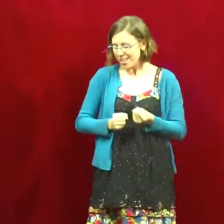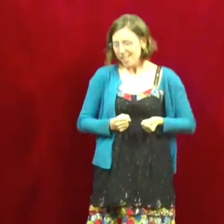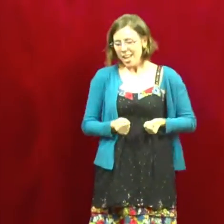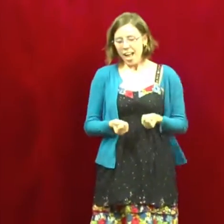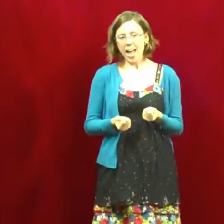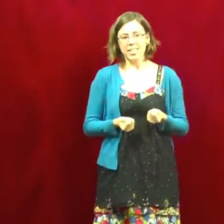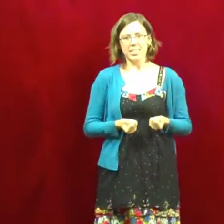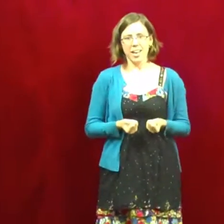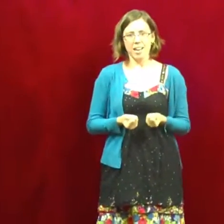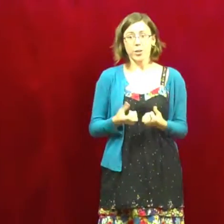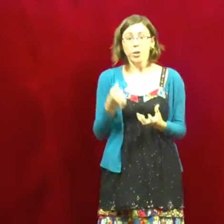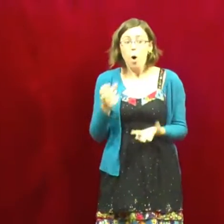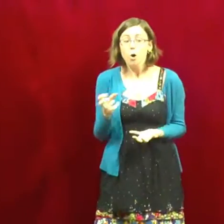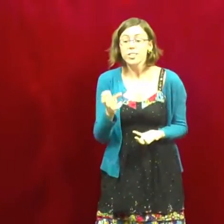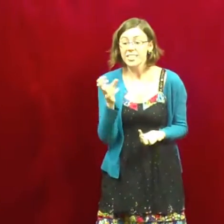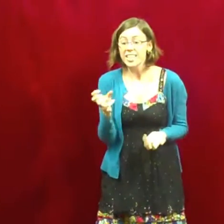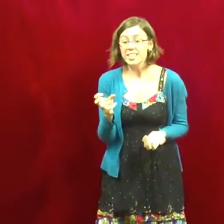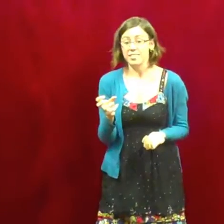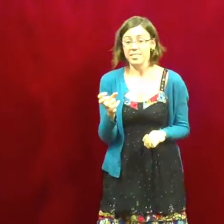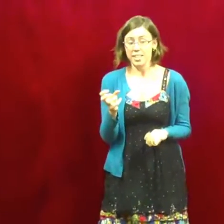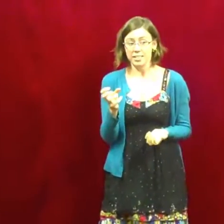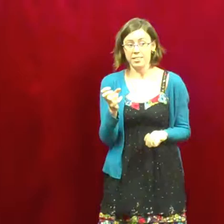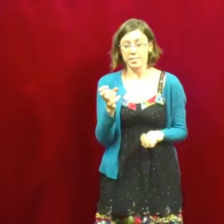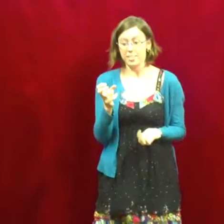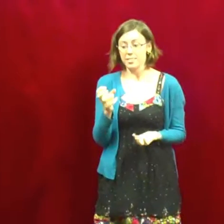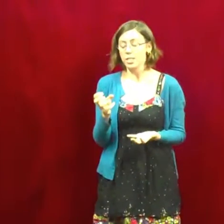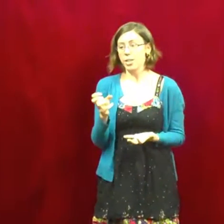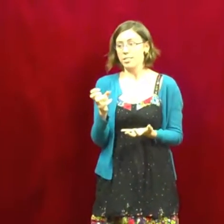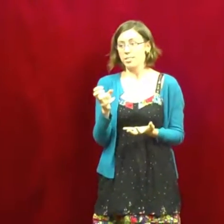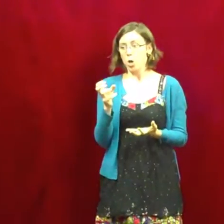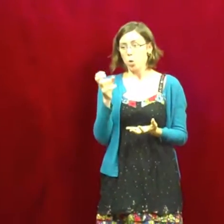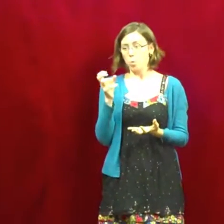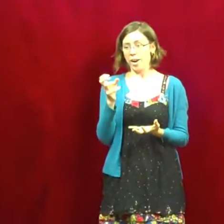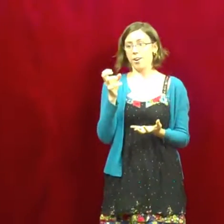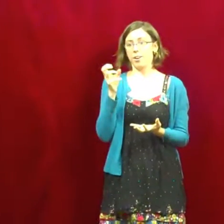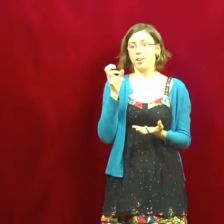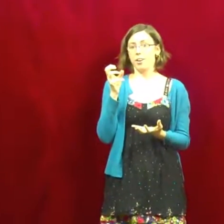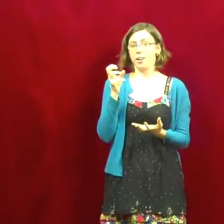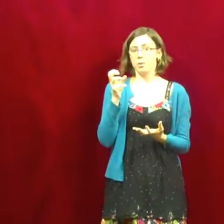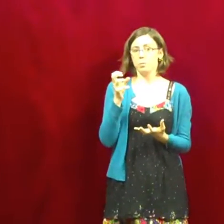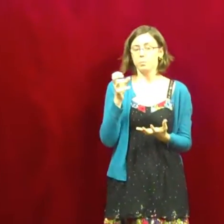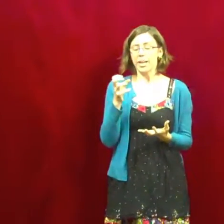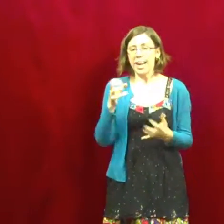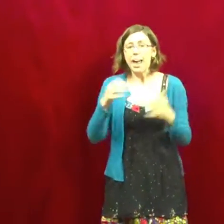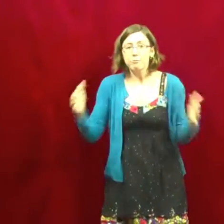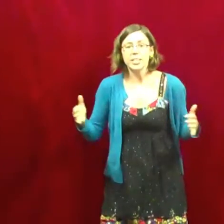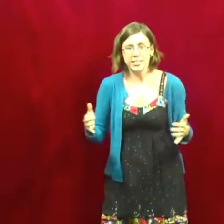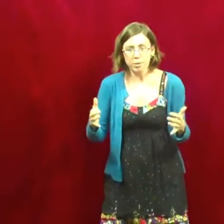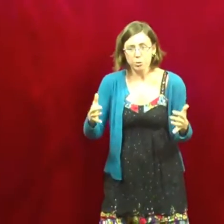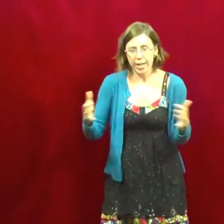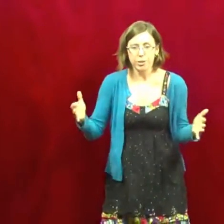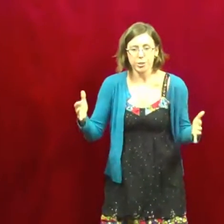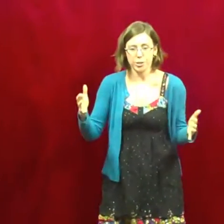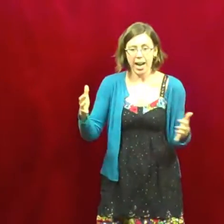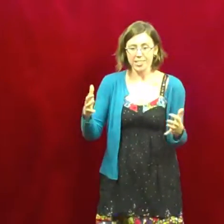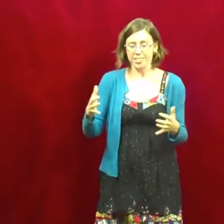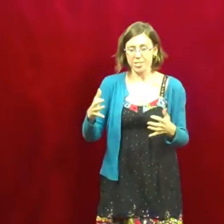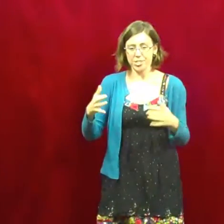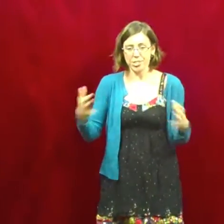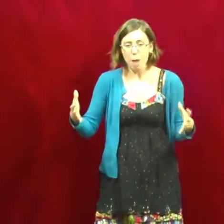And, uh, there are whole scenes in this series where, like, every single character has to stop